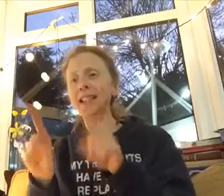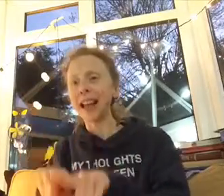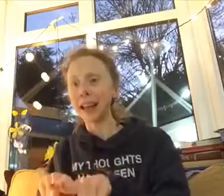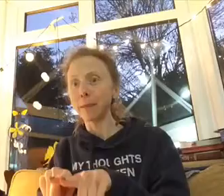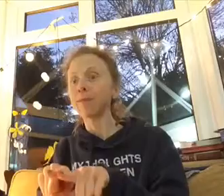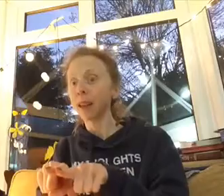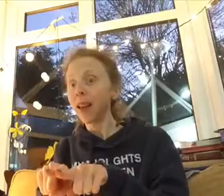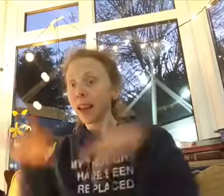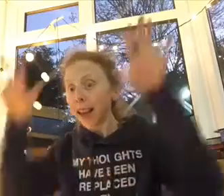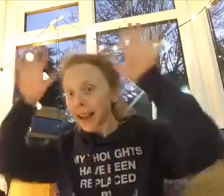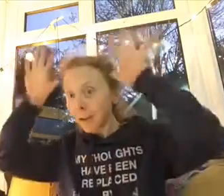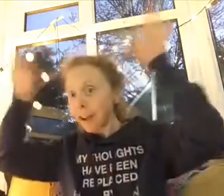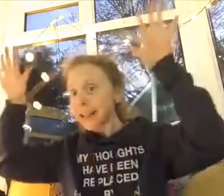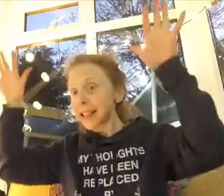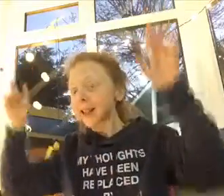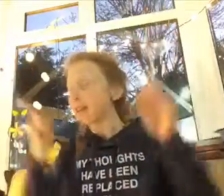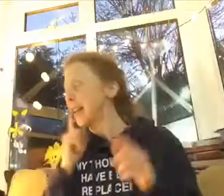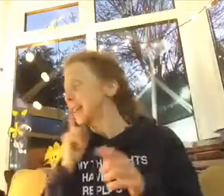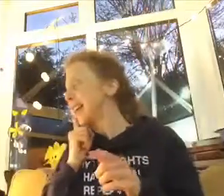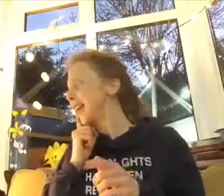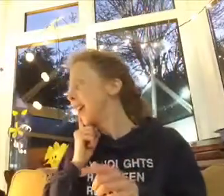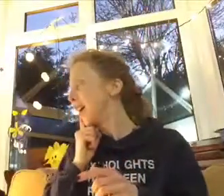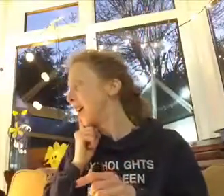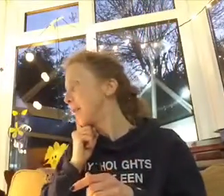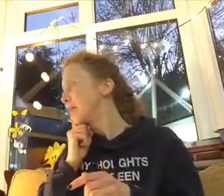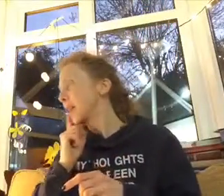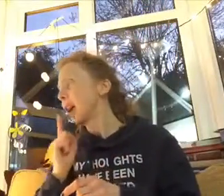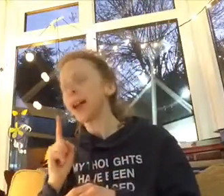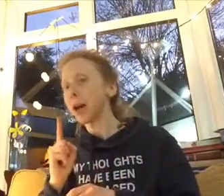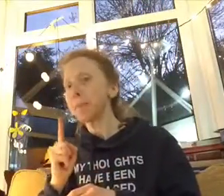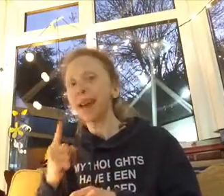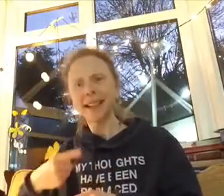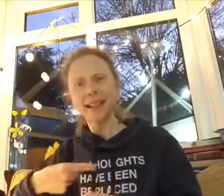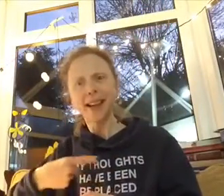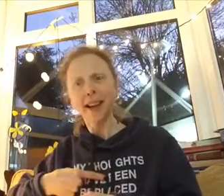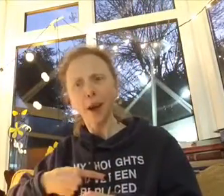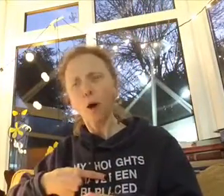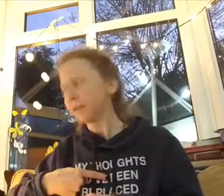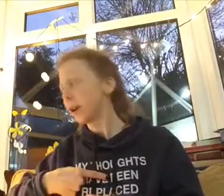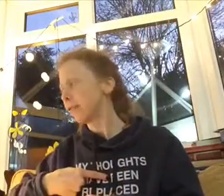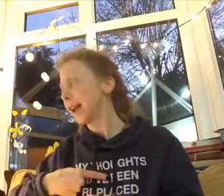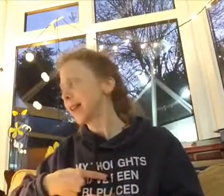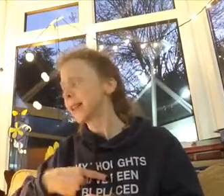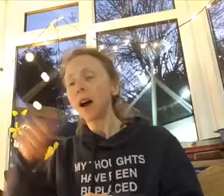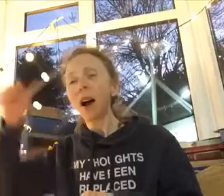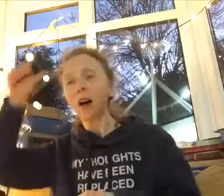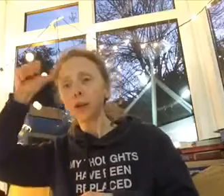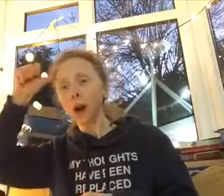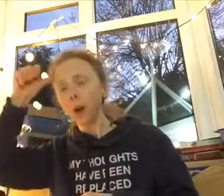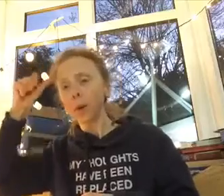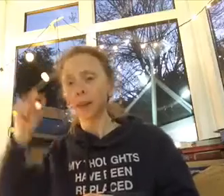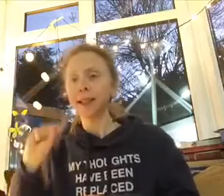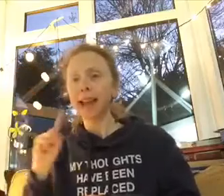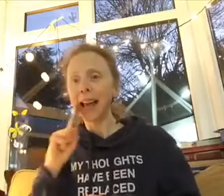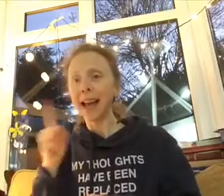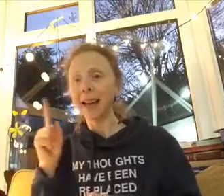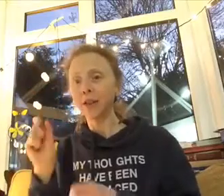same like how rangers are easier I commit and I go for it I'll know what to say and